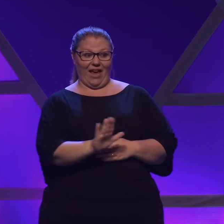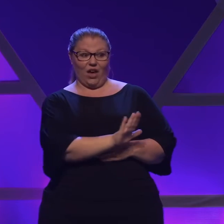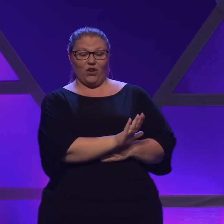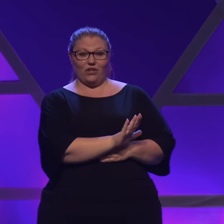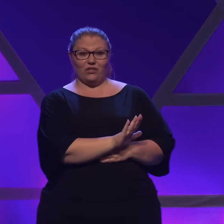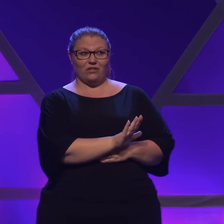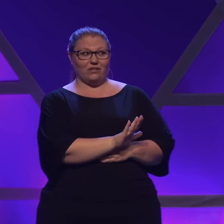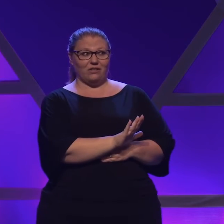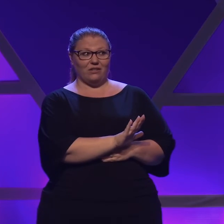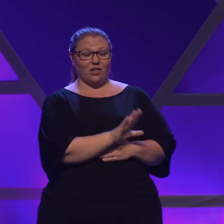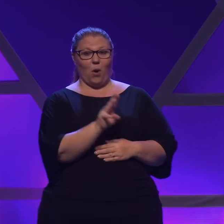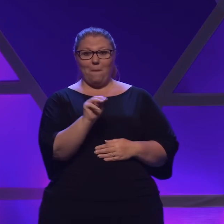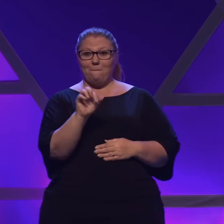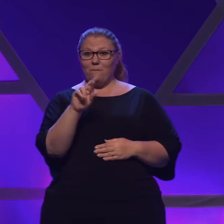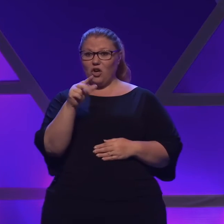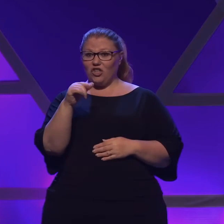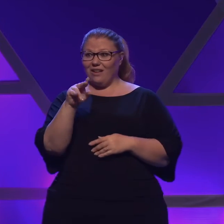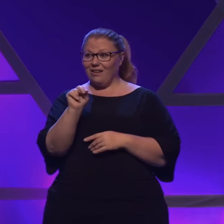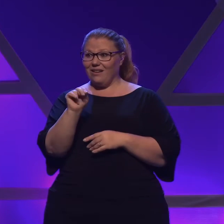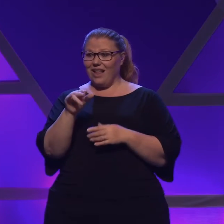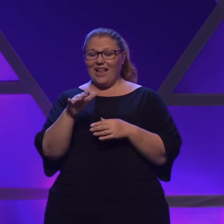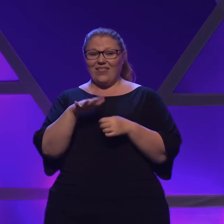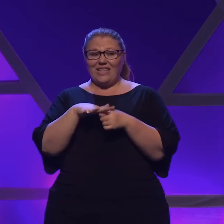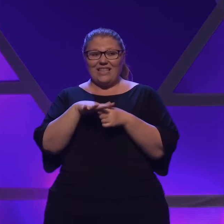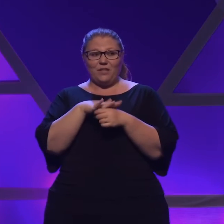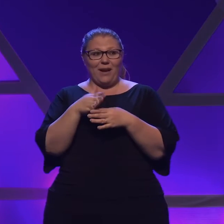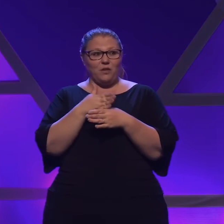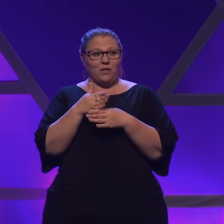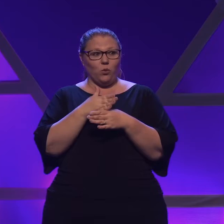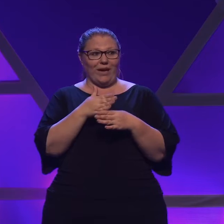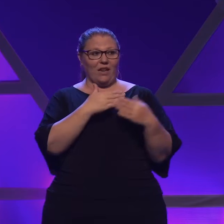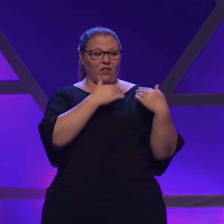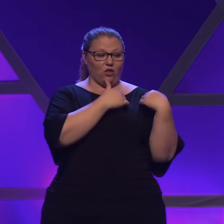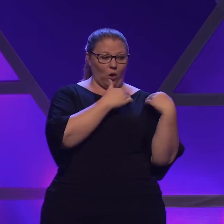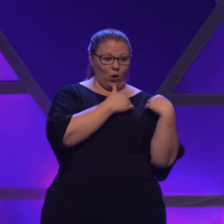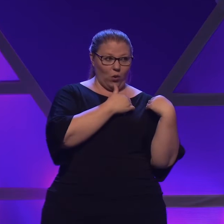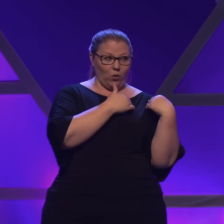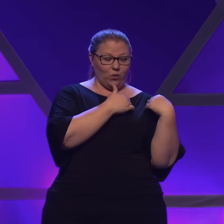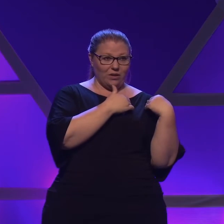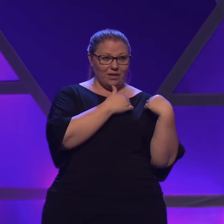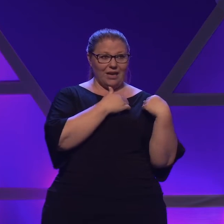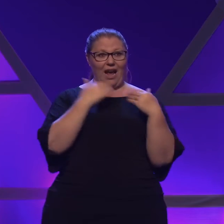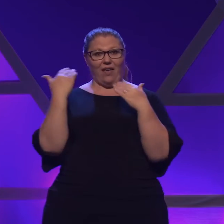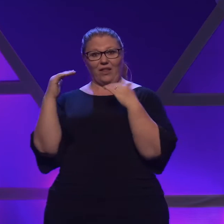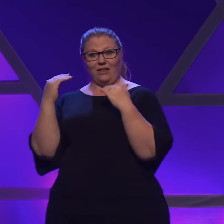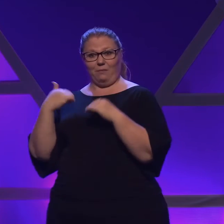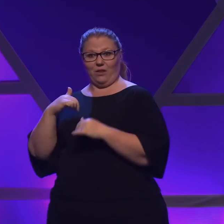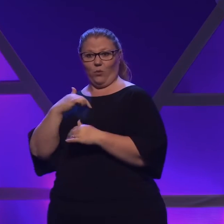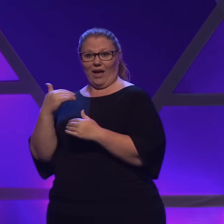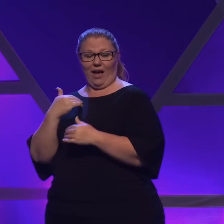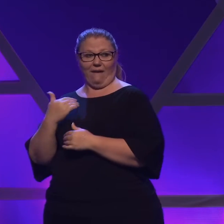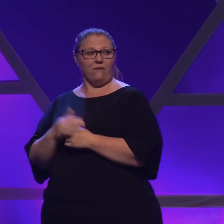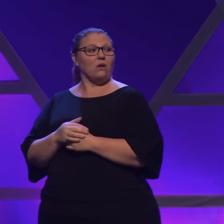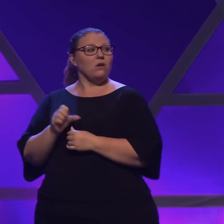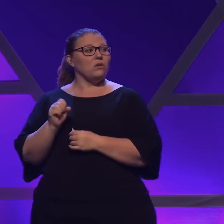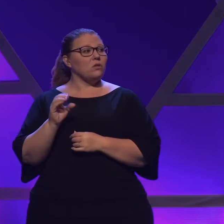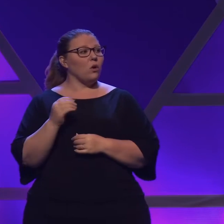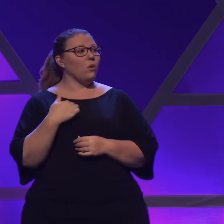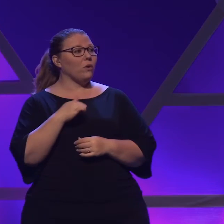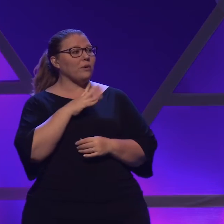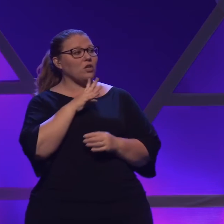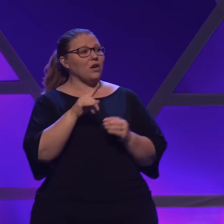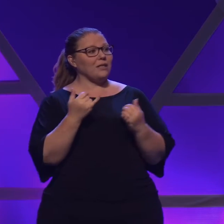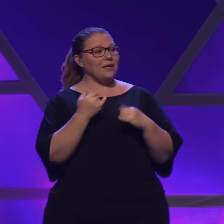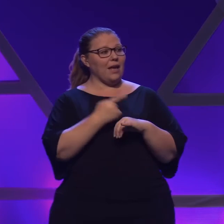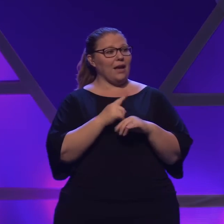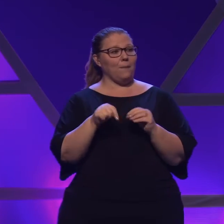So margin is the space between the load we can bear and the limit we have. So we're going to be talking today